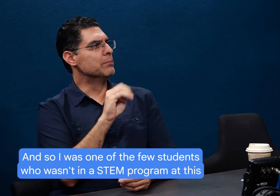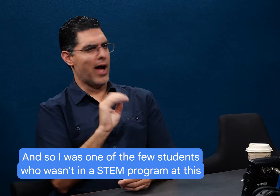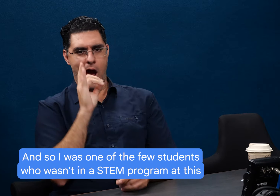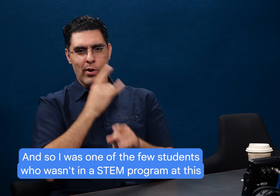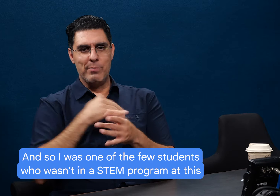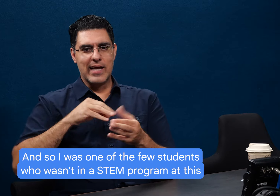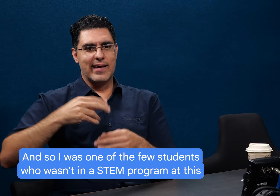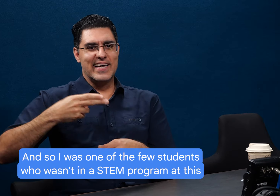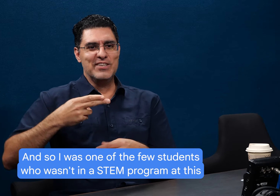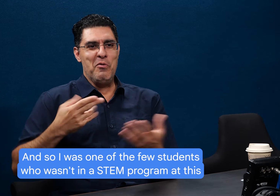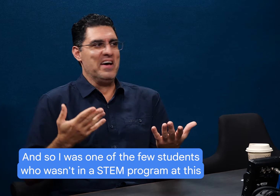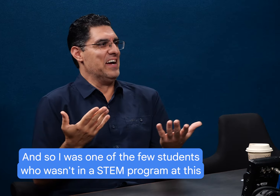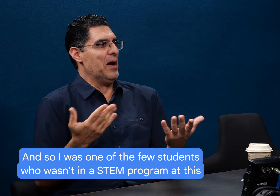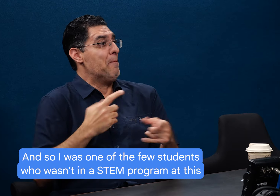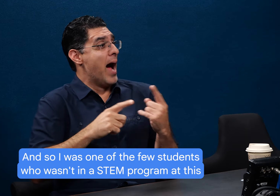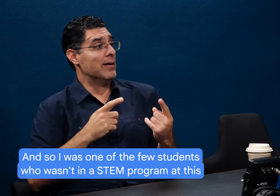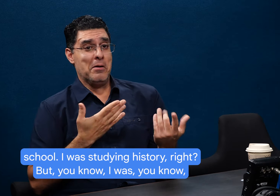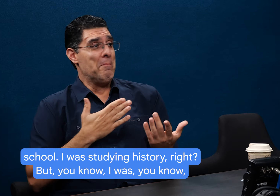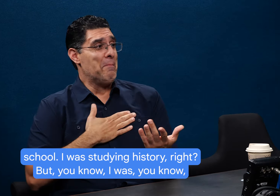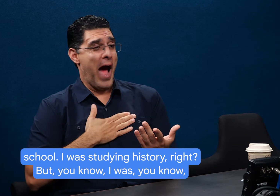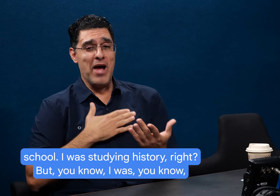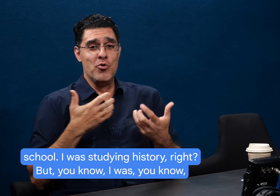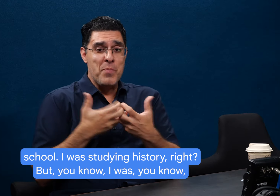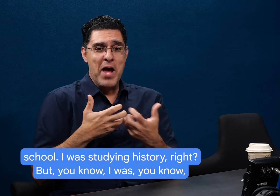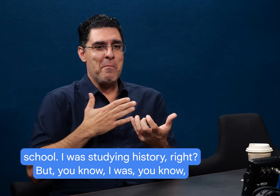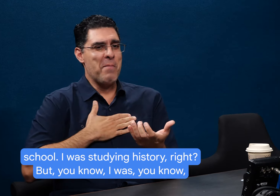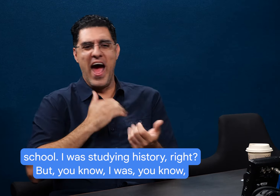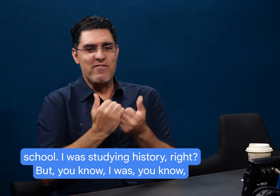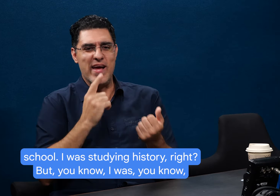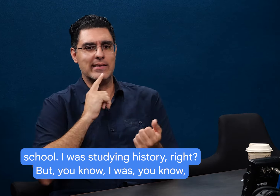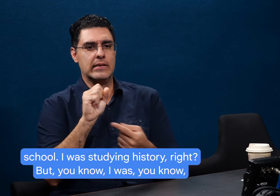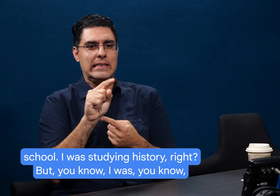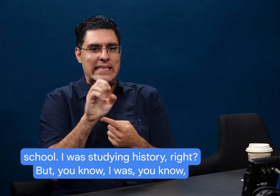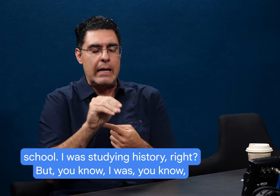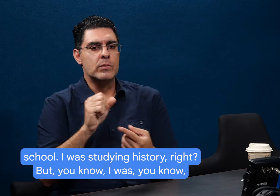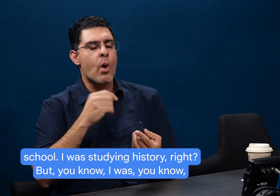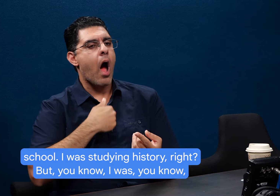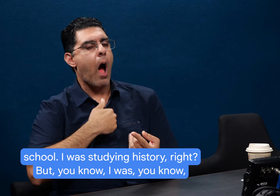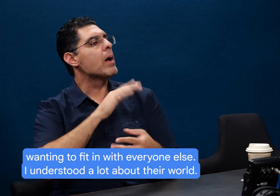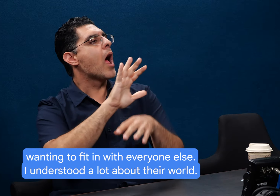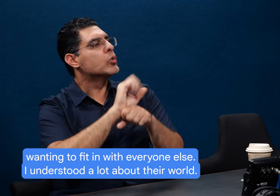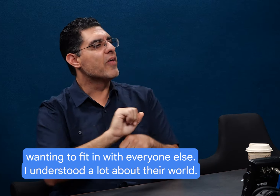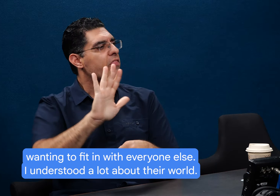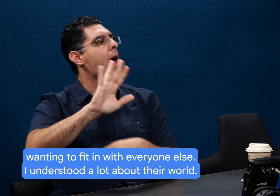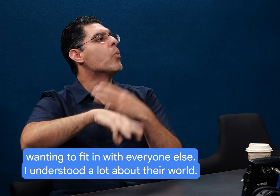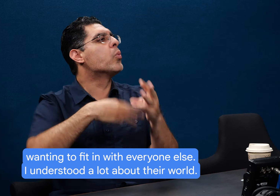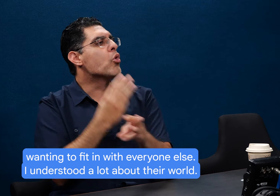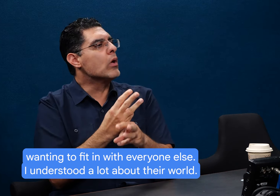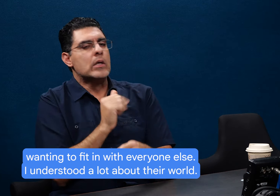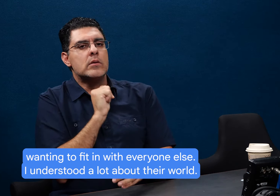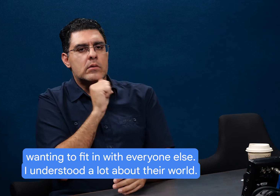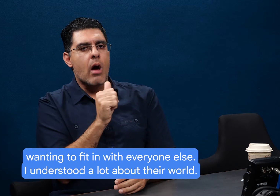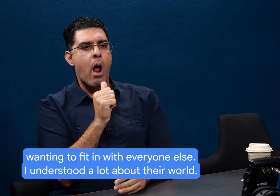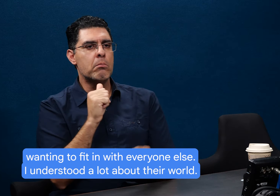one of the few students who wasn't in a STEM program at this school. was studying history. But, you know, I was, you know, wanting to fit in with